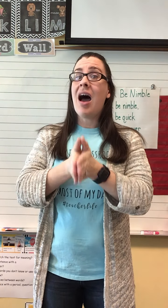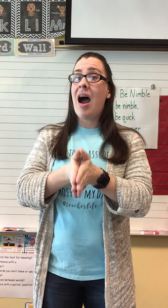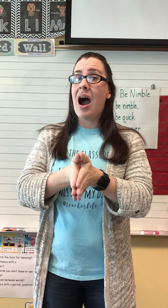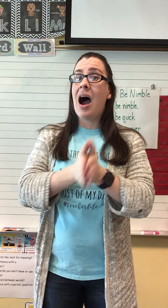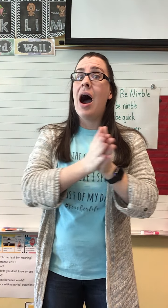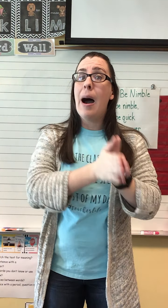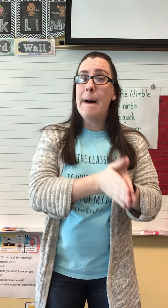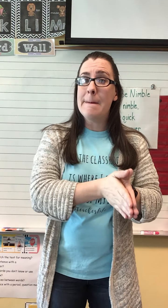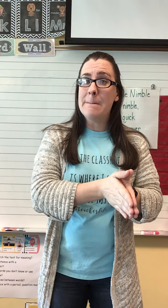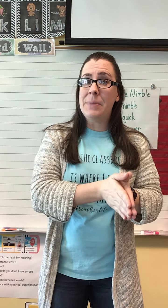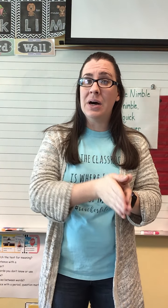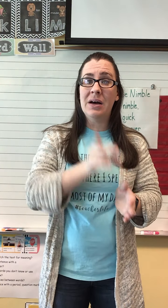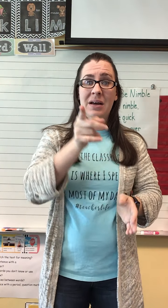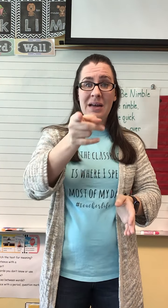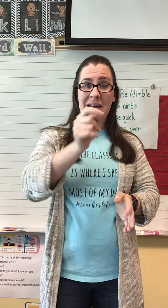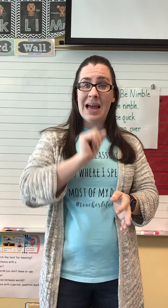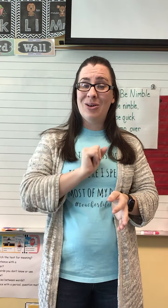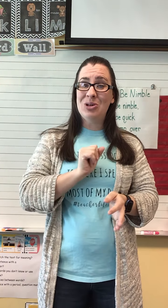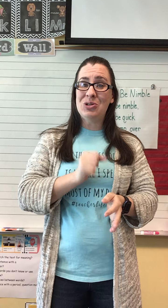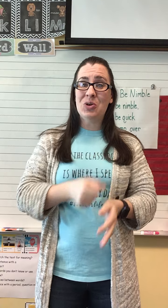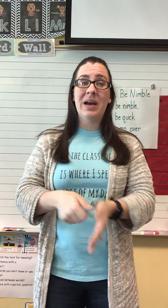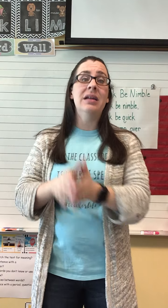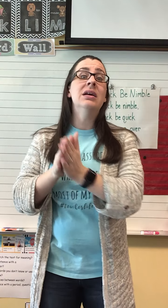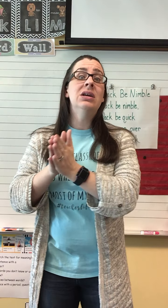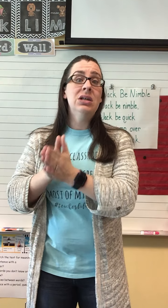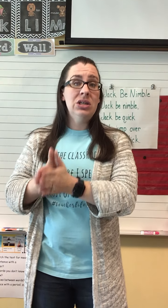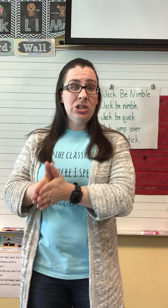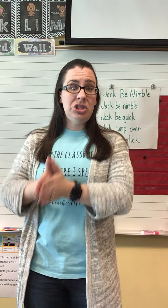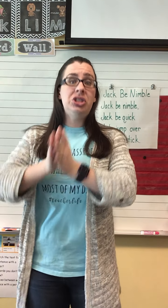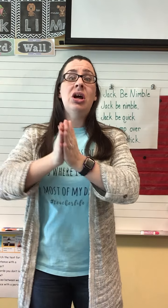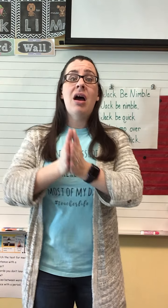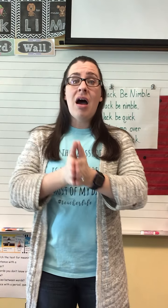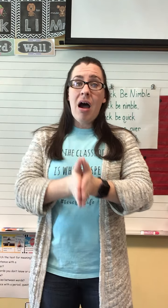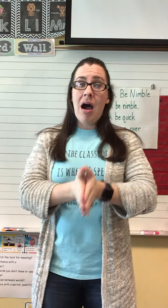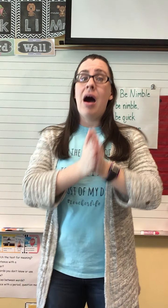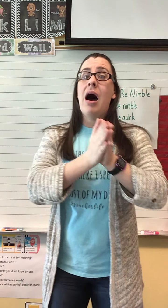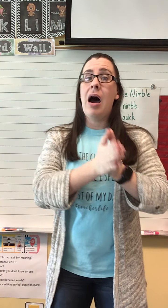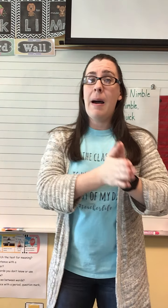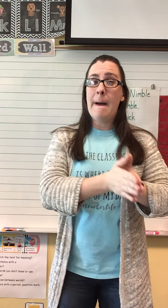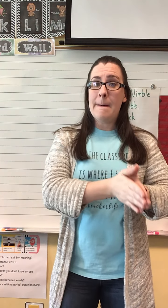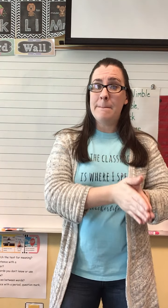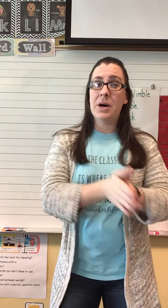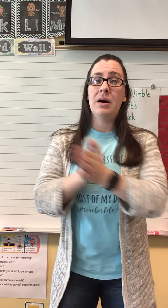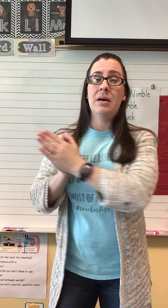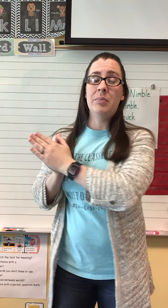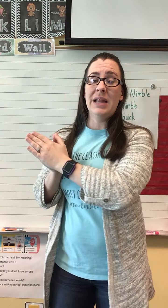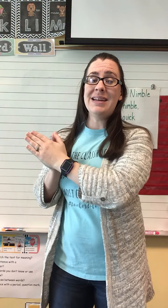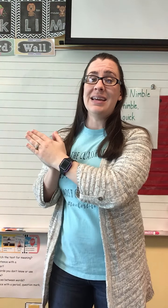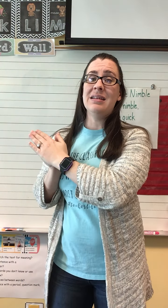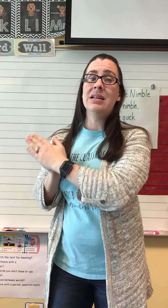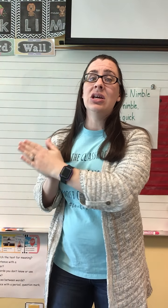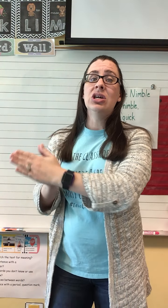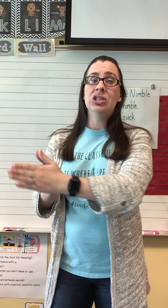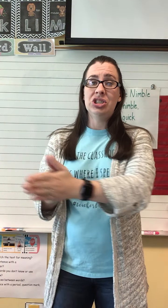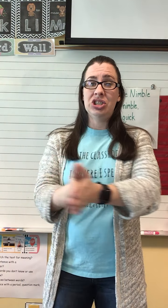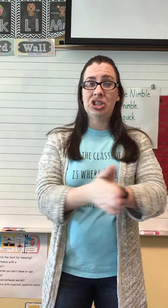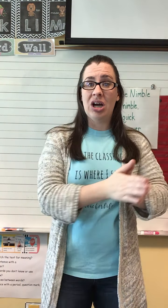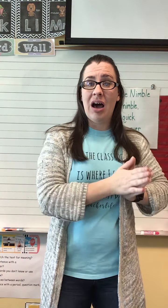Ah. P. Now you do it. Sh. Ah. P. Blend it. Shop.